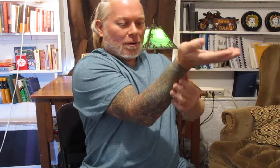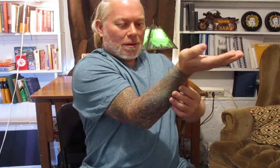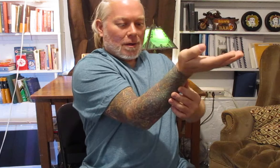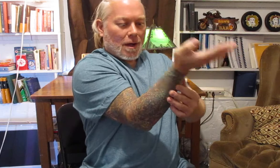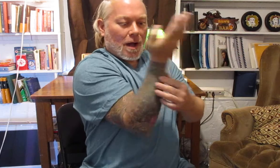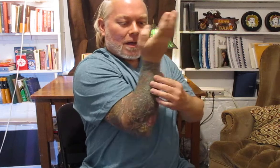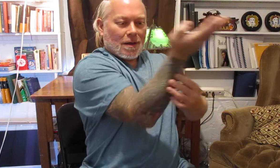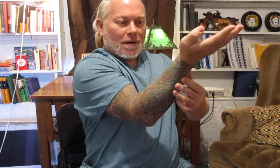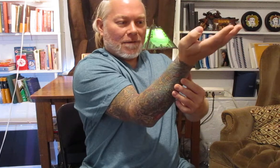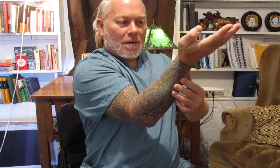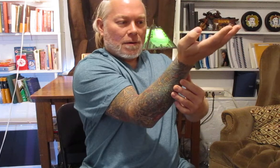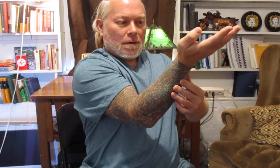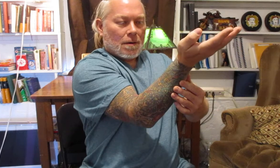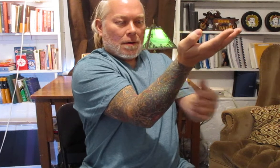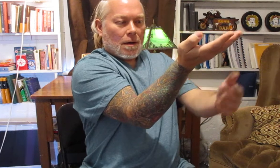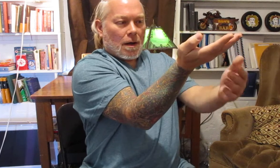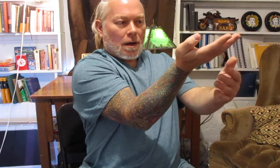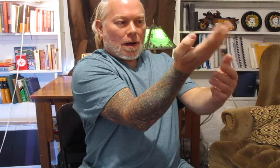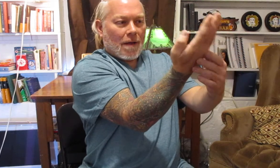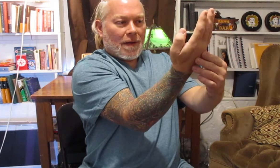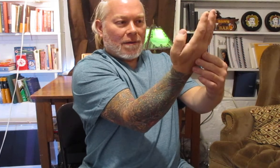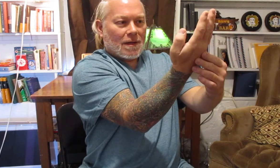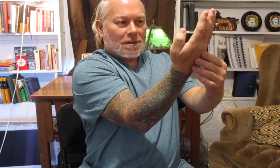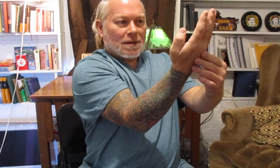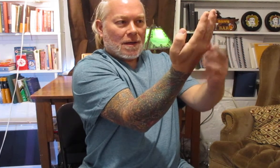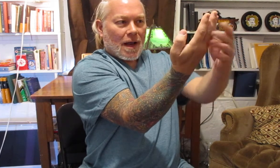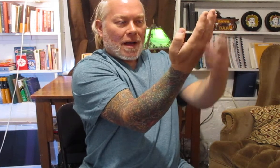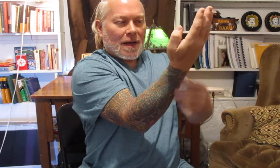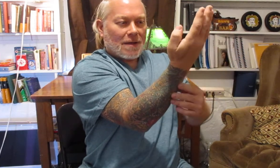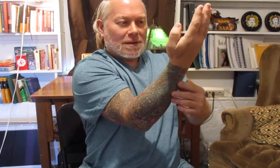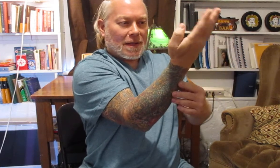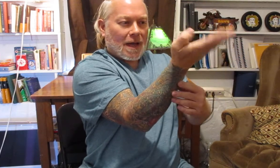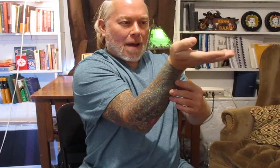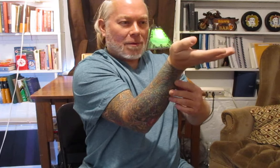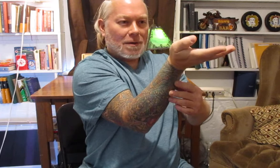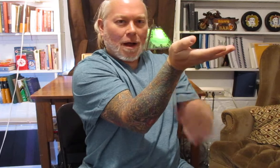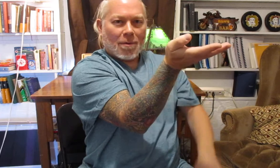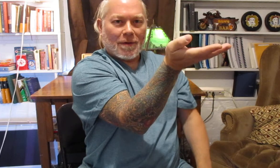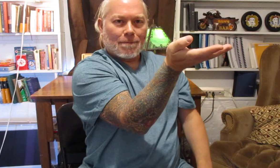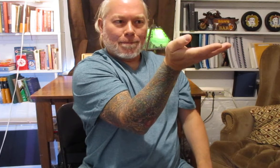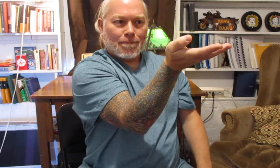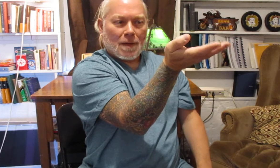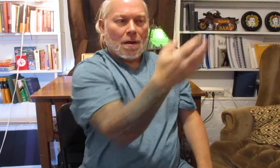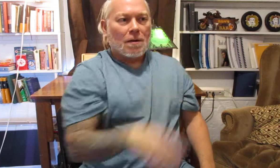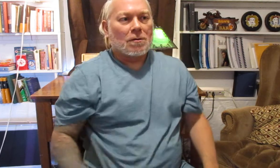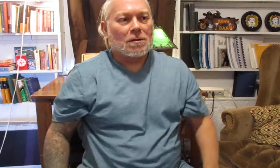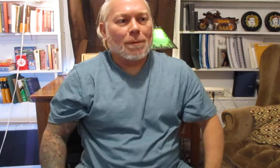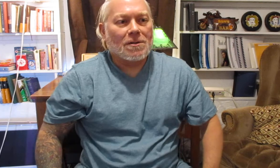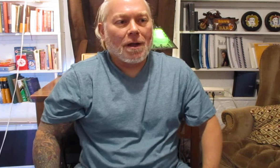high enough and then this hand has to cap the top of it so it's much like